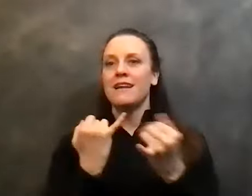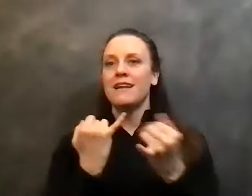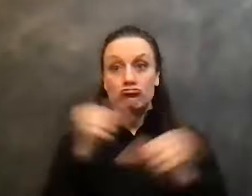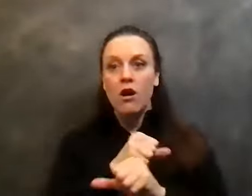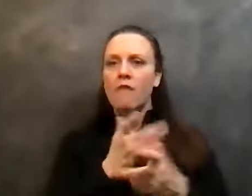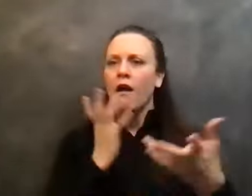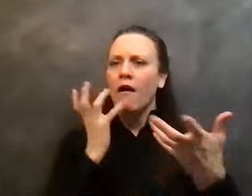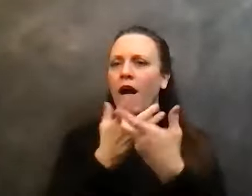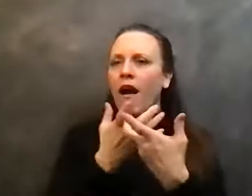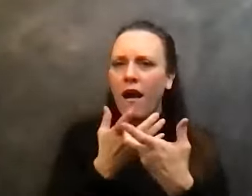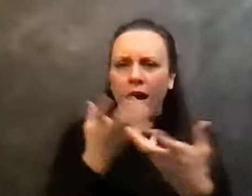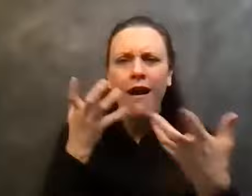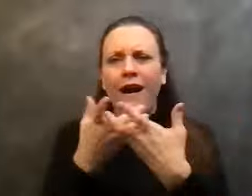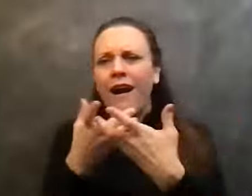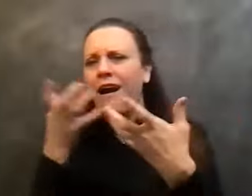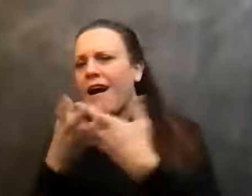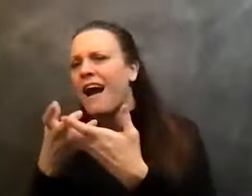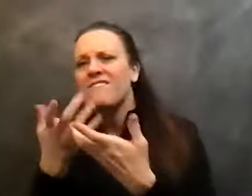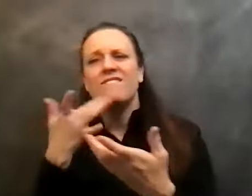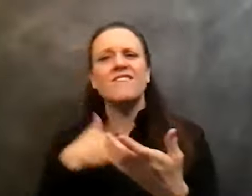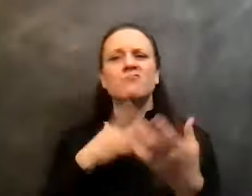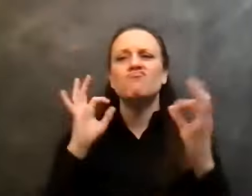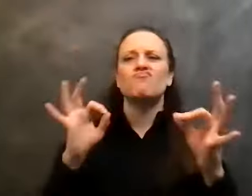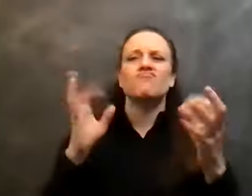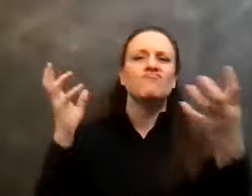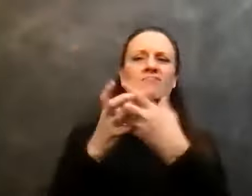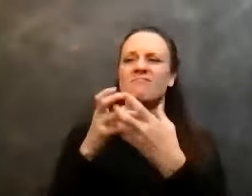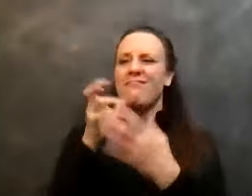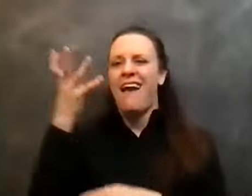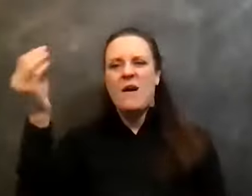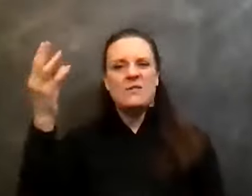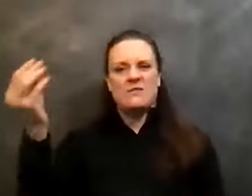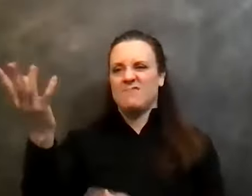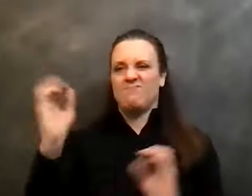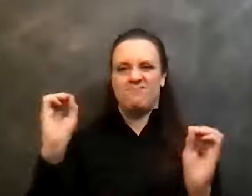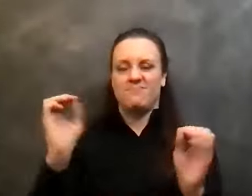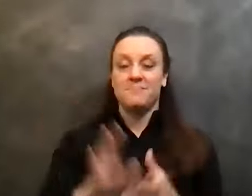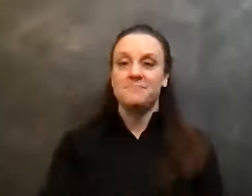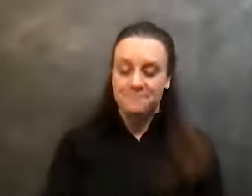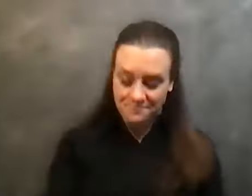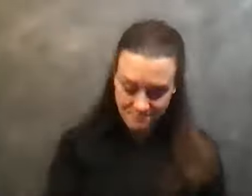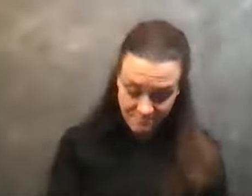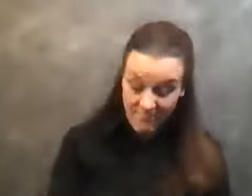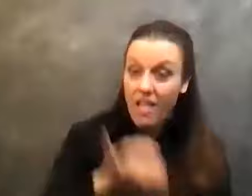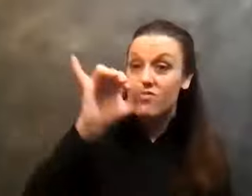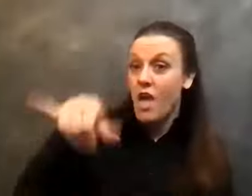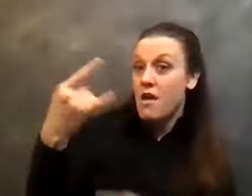part of, I didn't feel like an outsider, uh, anymore. And that's what alcohol did for me. And